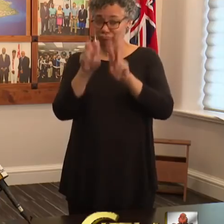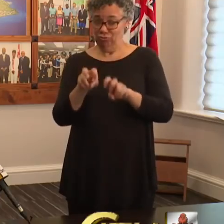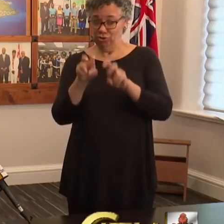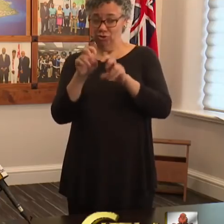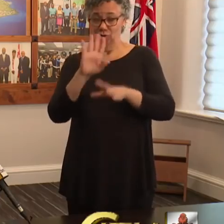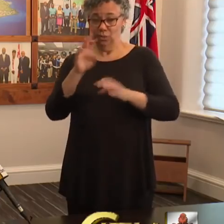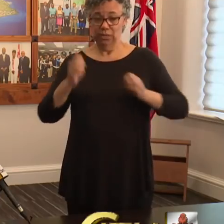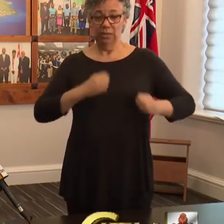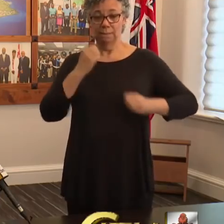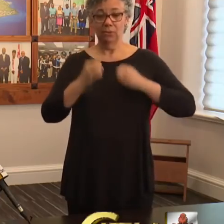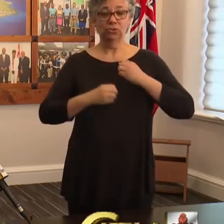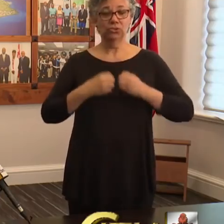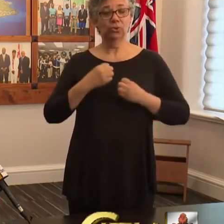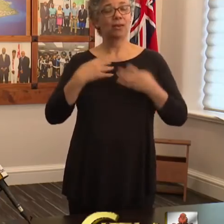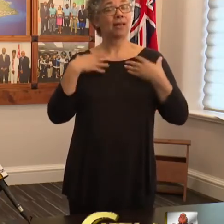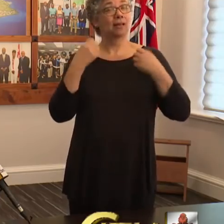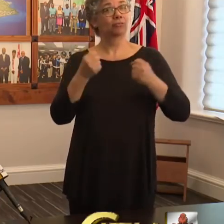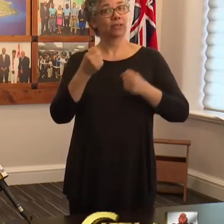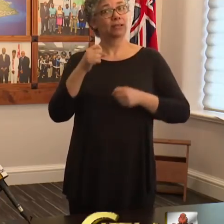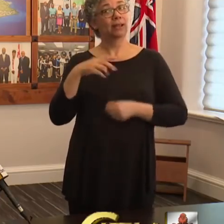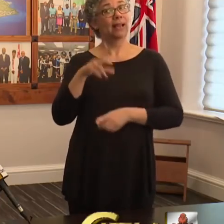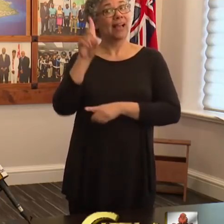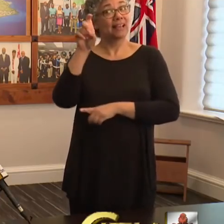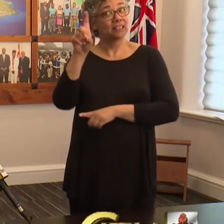support as needed. Thank you.